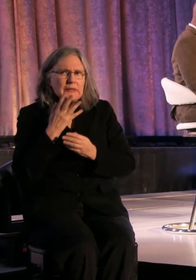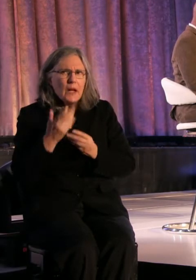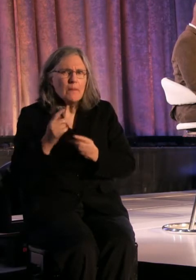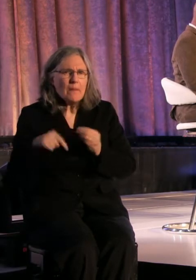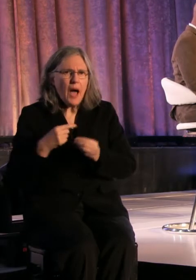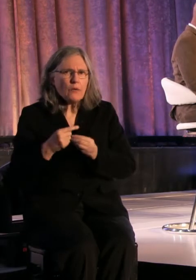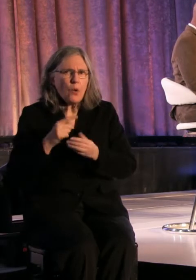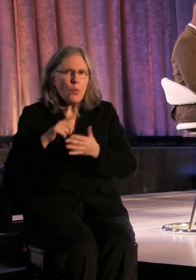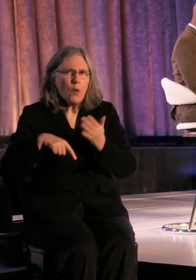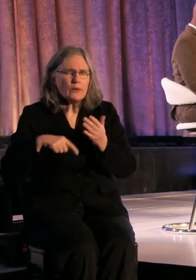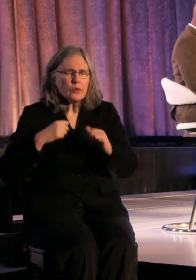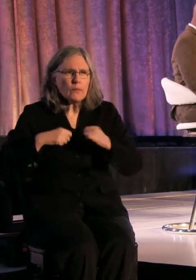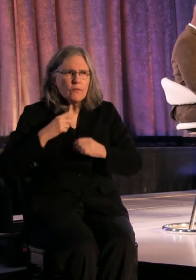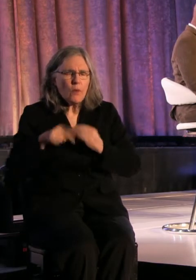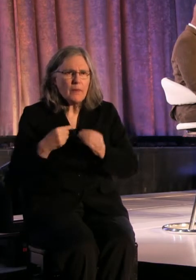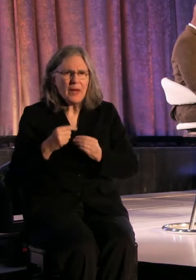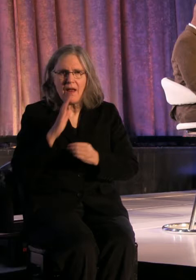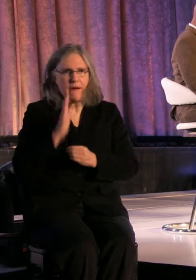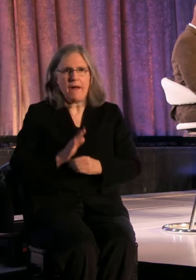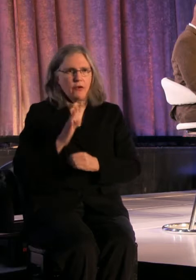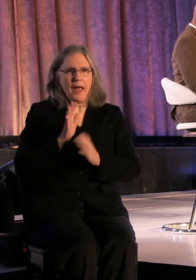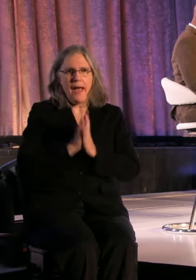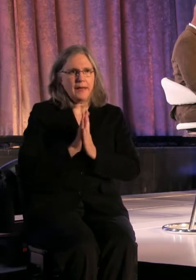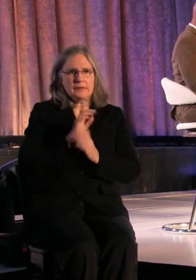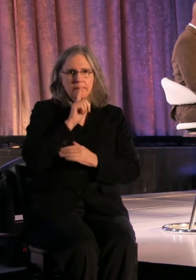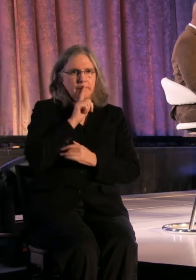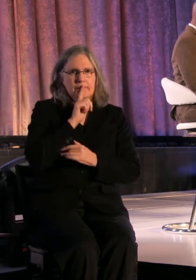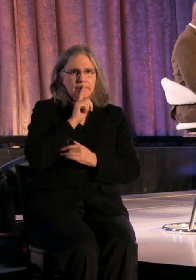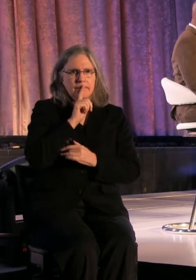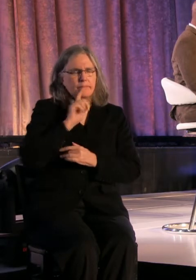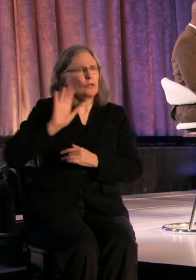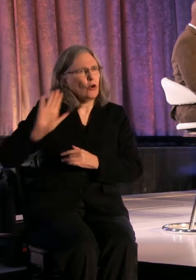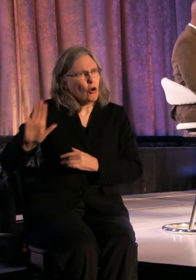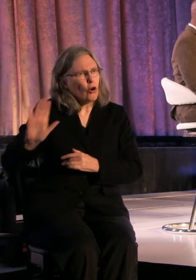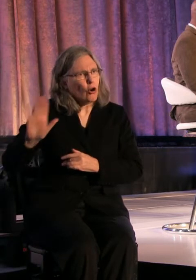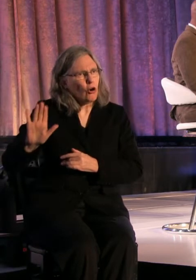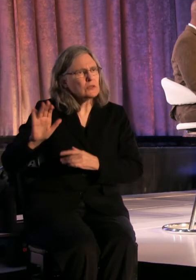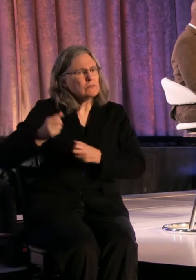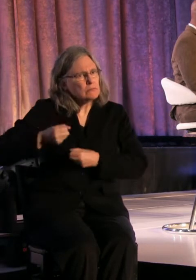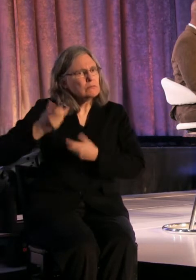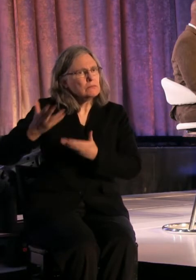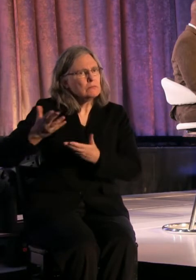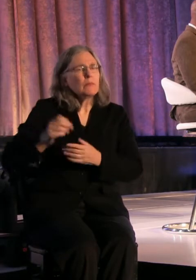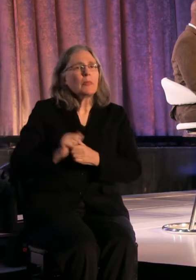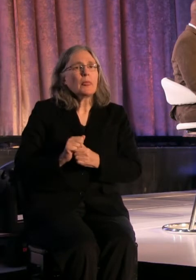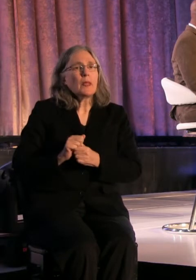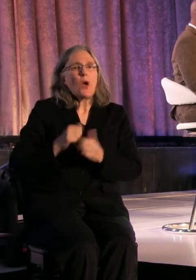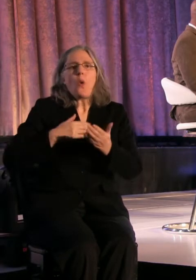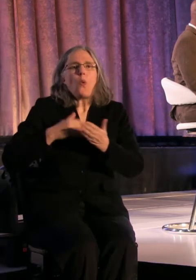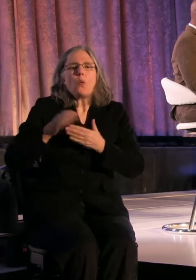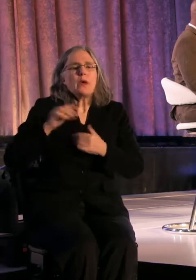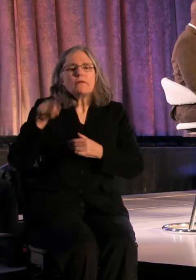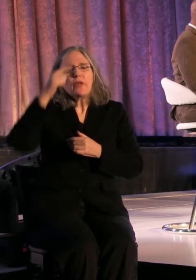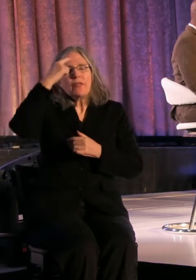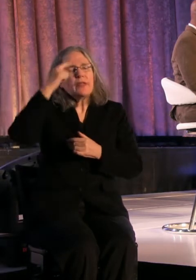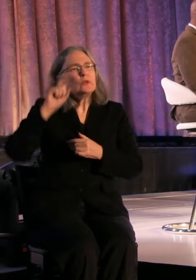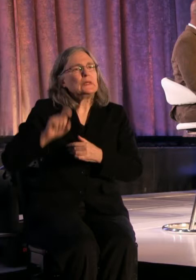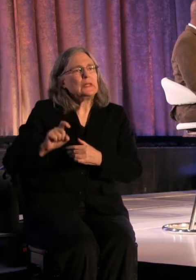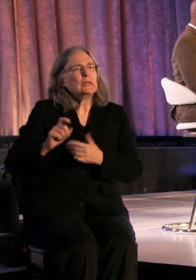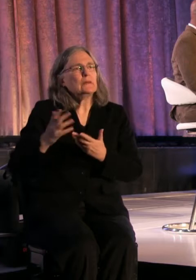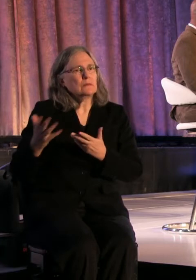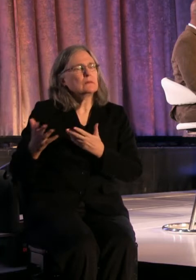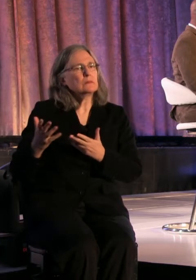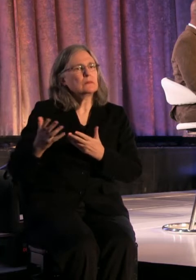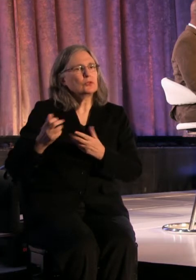And whatever image she wanted to display at that moment, whether it was gross or not, it was whatever way she thought was needed to be, you know,